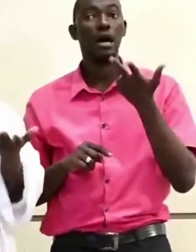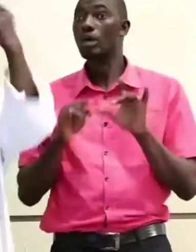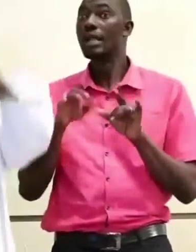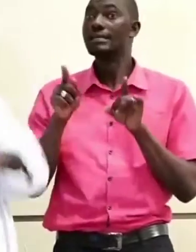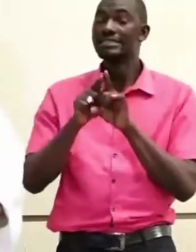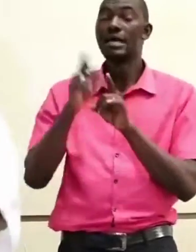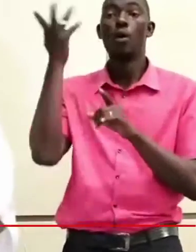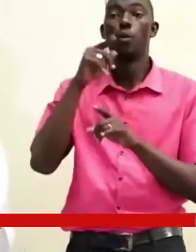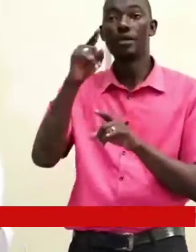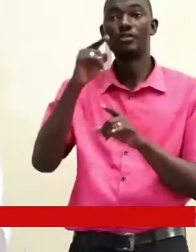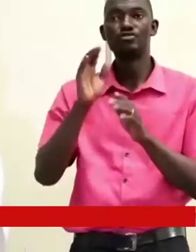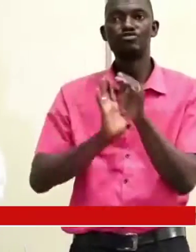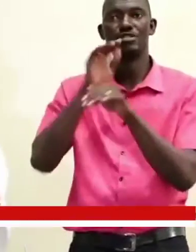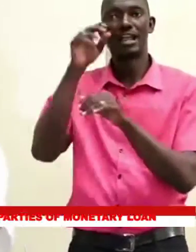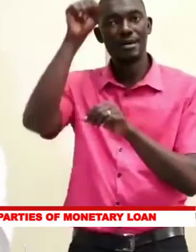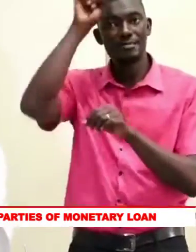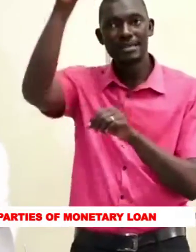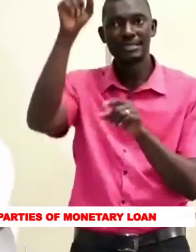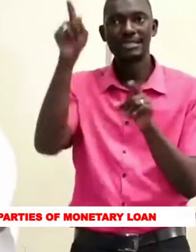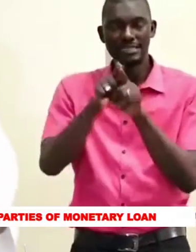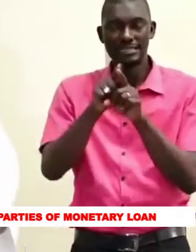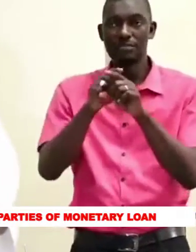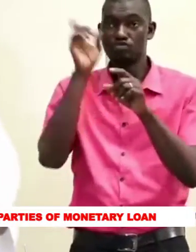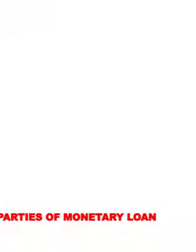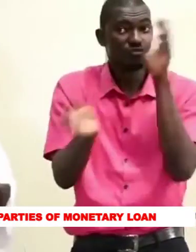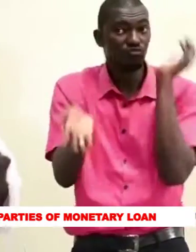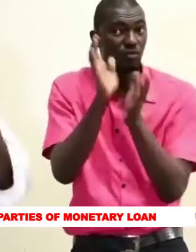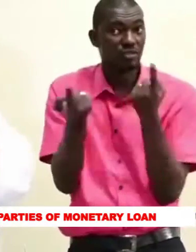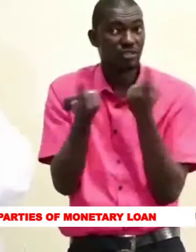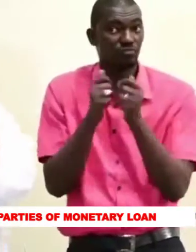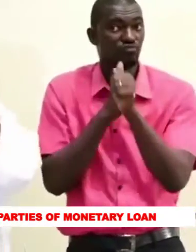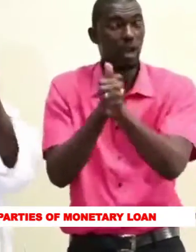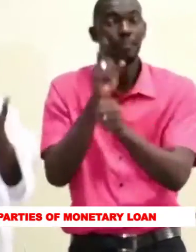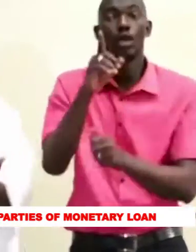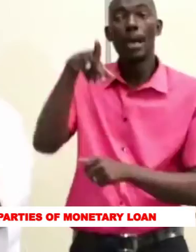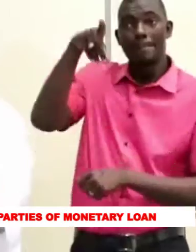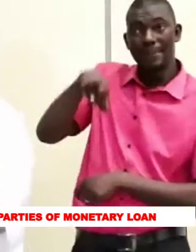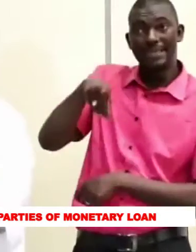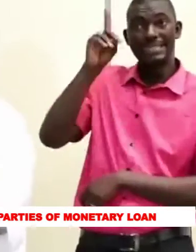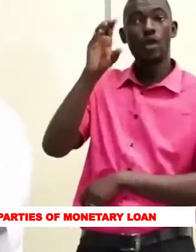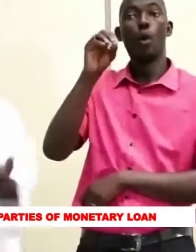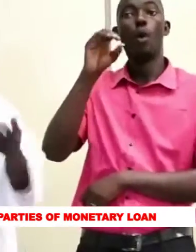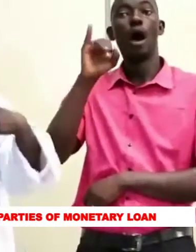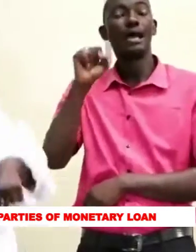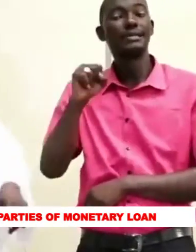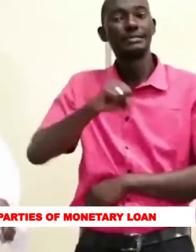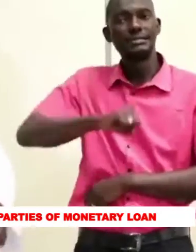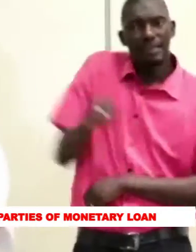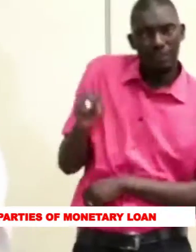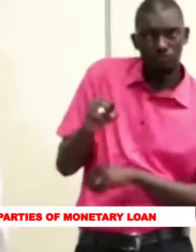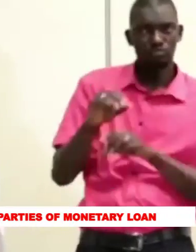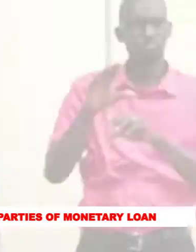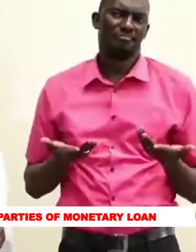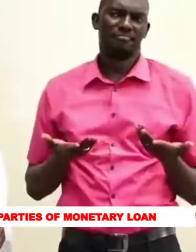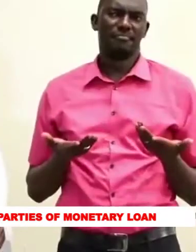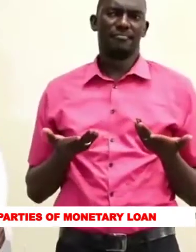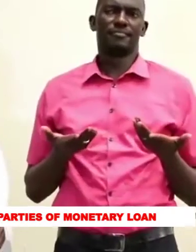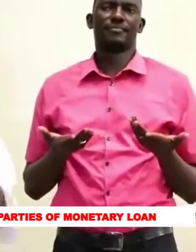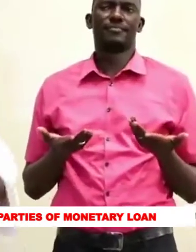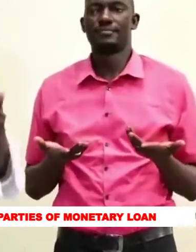when you take over power, you will owe obligation. Doei refused to do that. And you are blaming Doei.